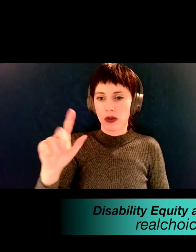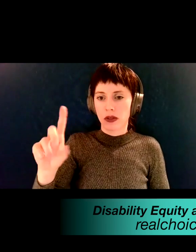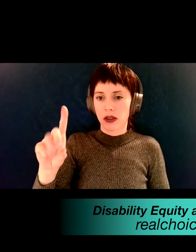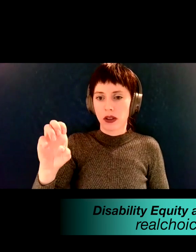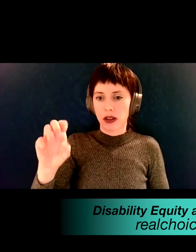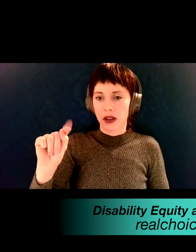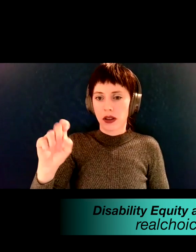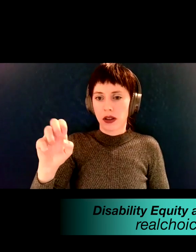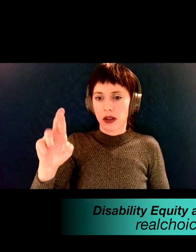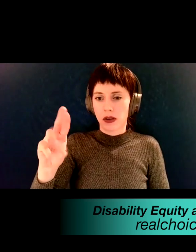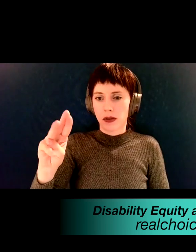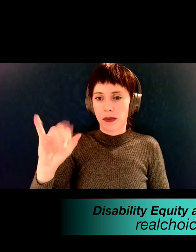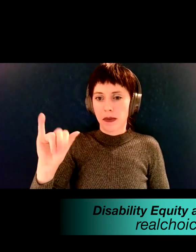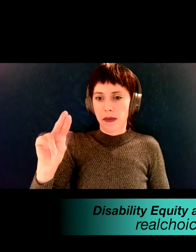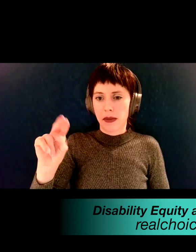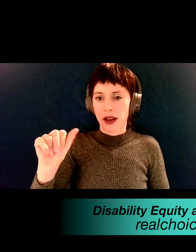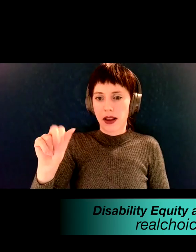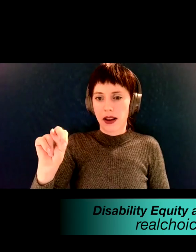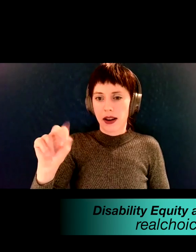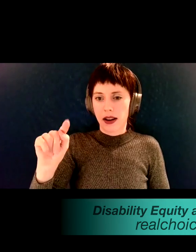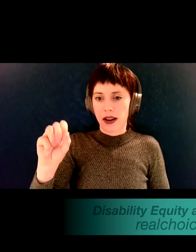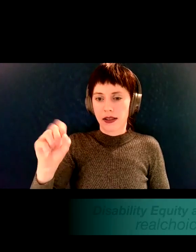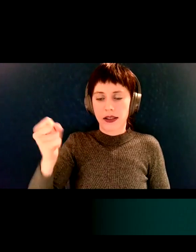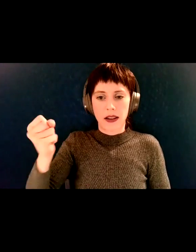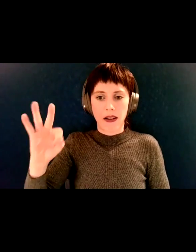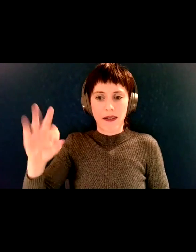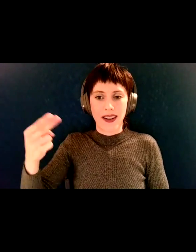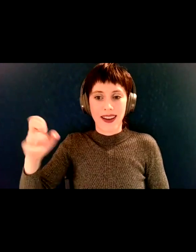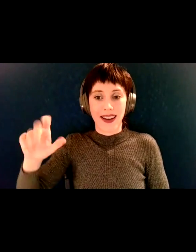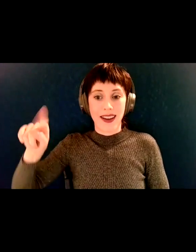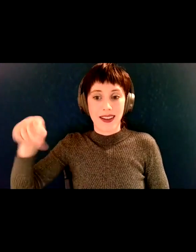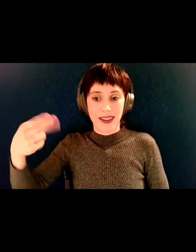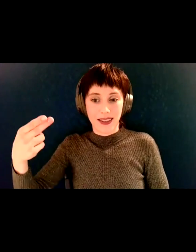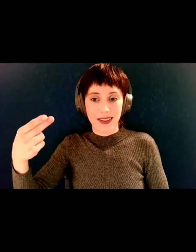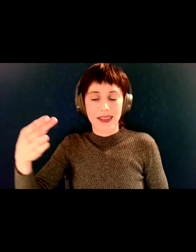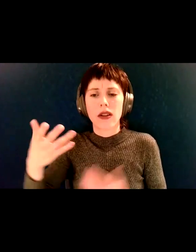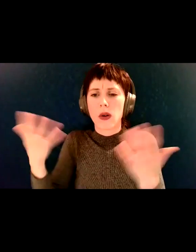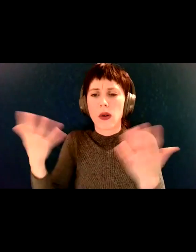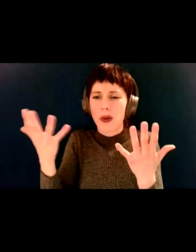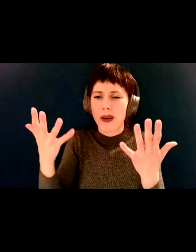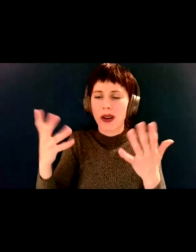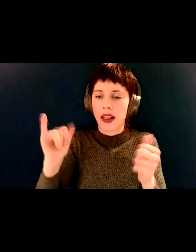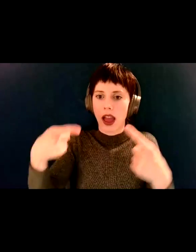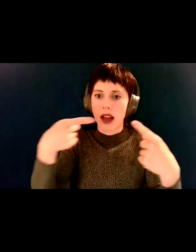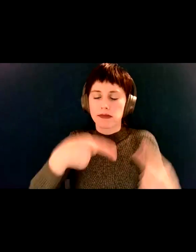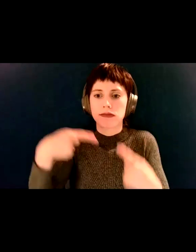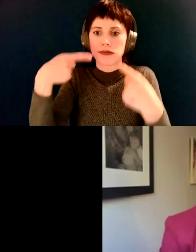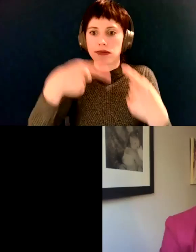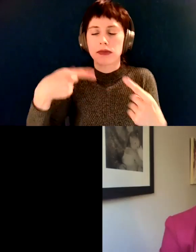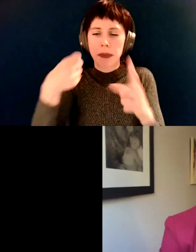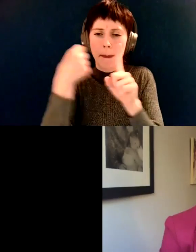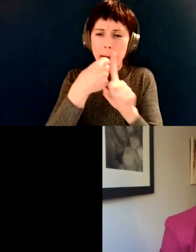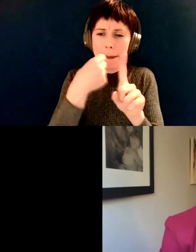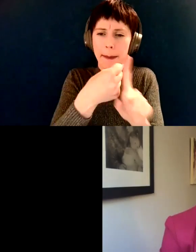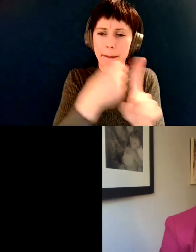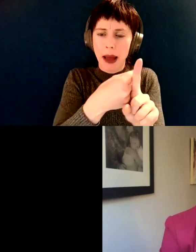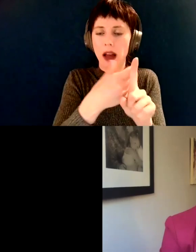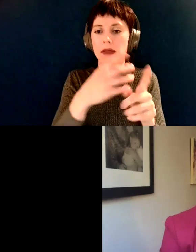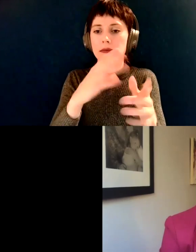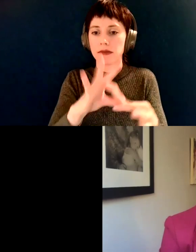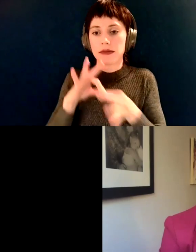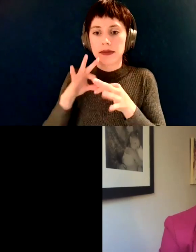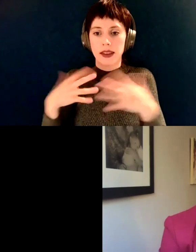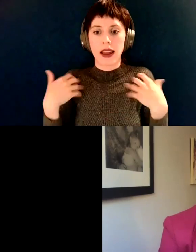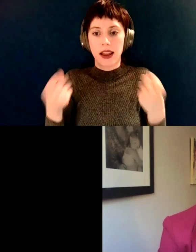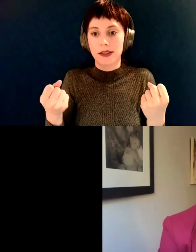that they have health and, uh, health conditions that impact their life. And that's a lot. Yeah, it is a lot of people.